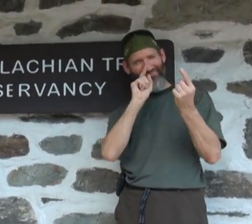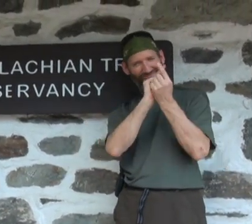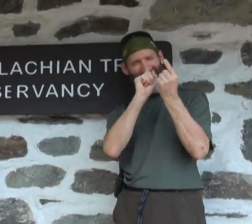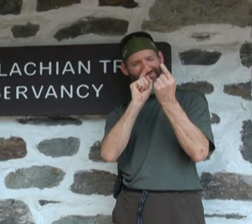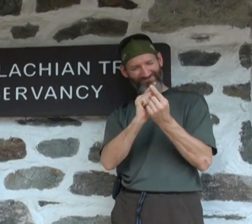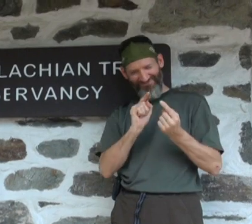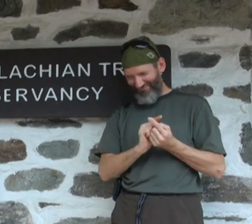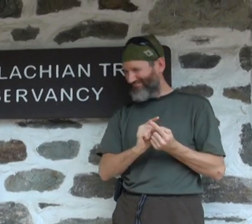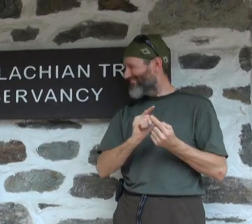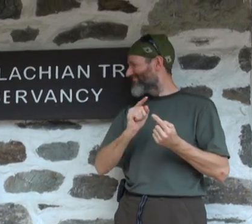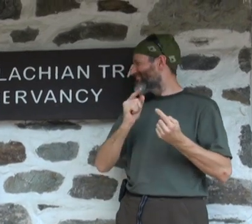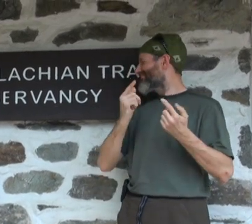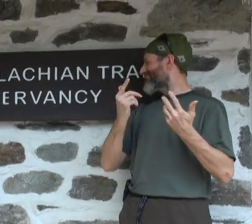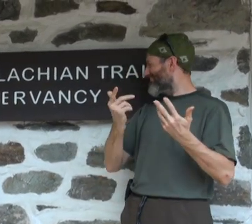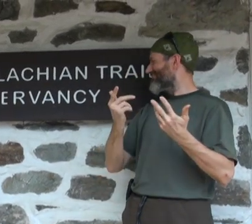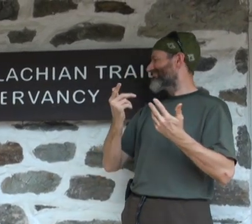Here it goes. Very good.